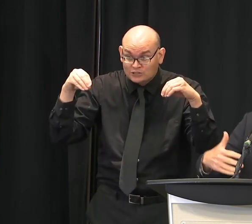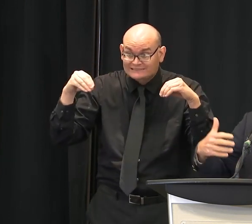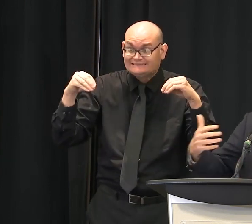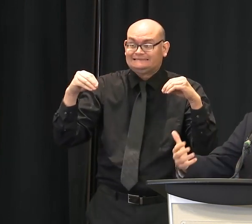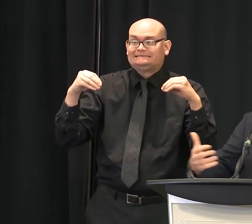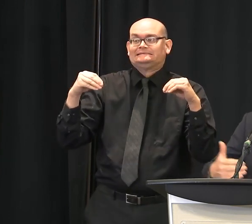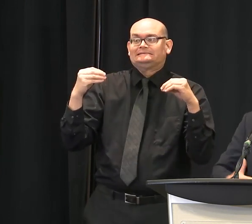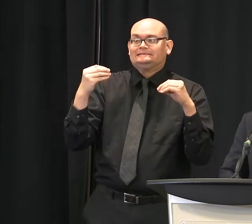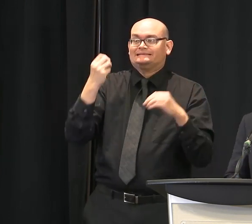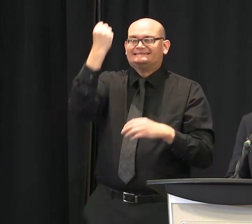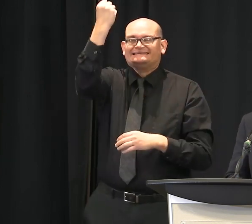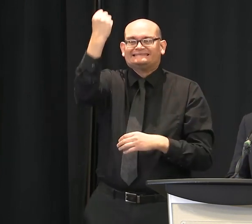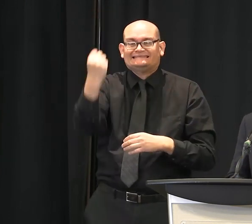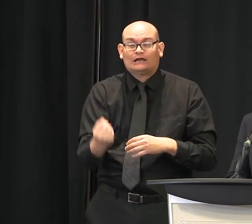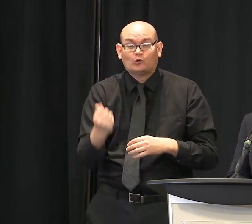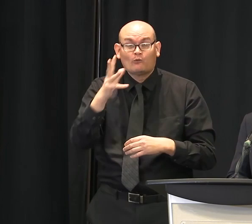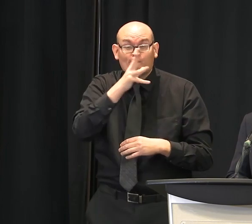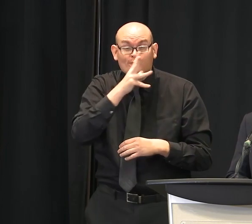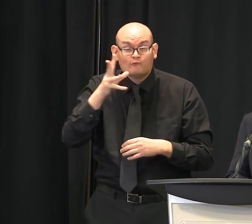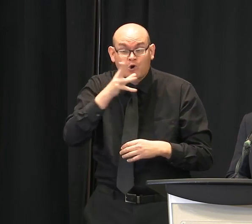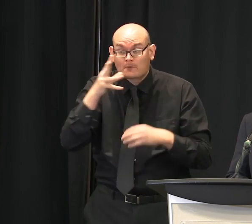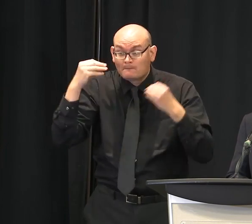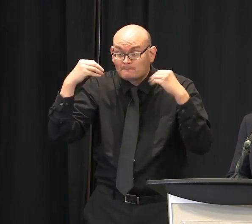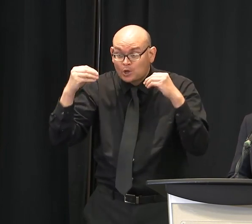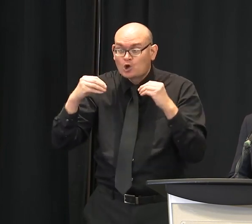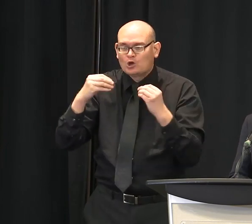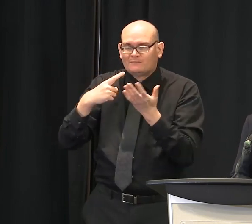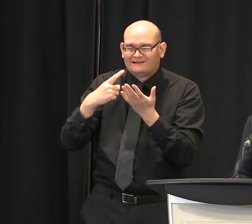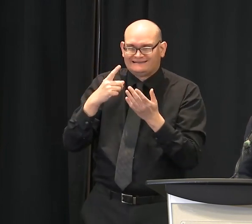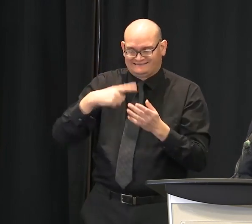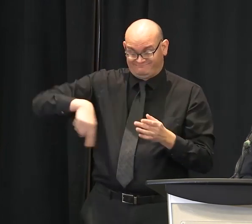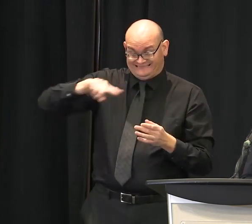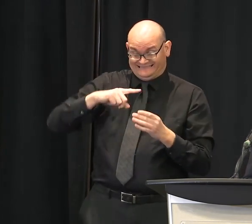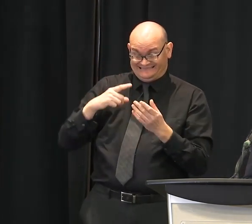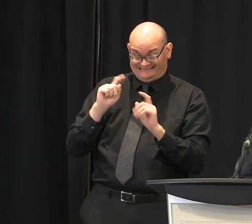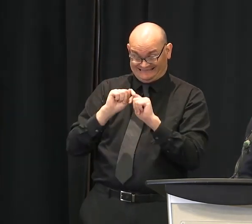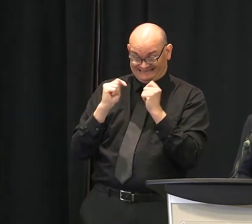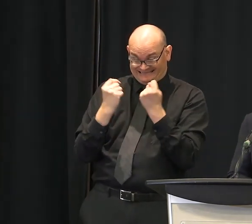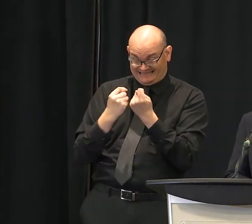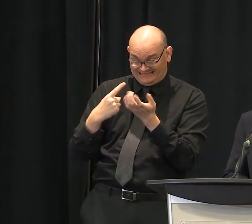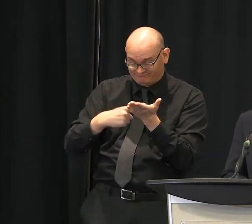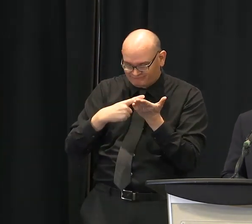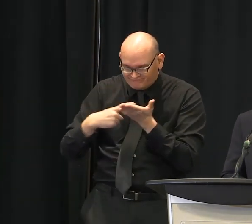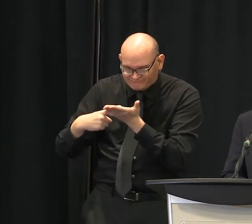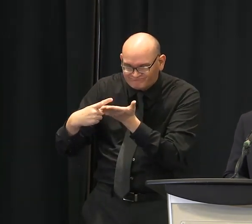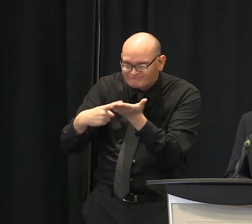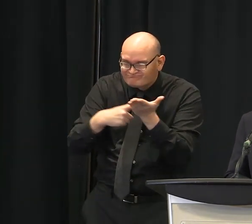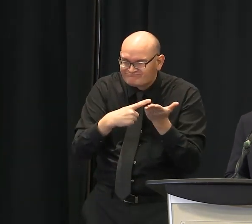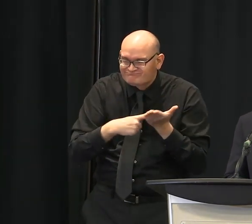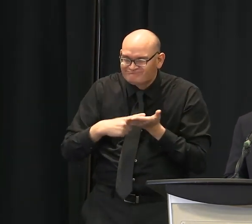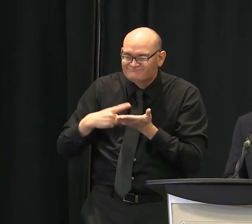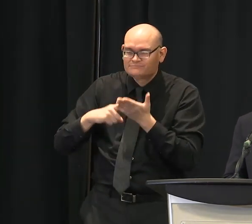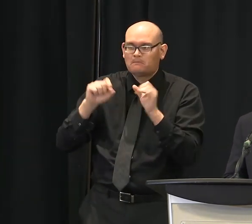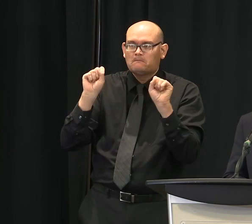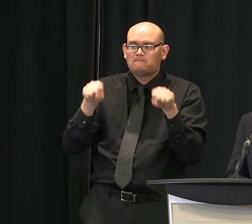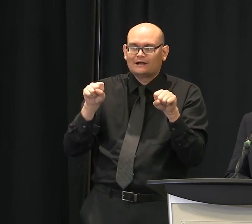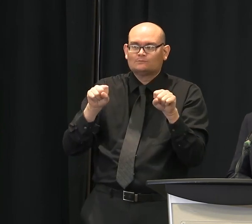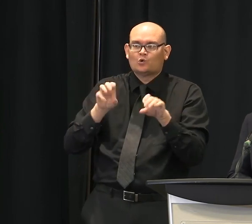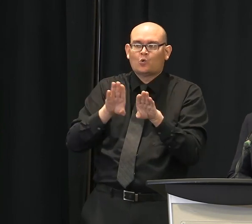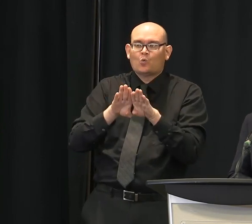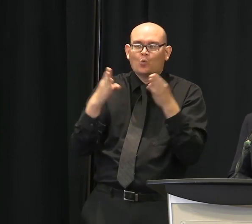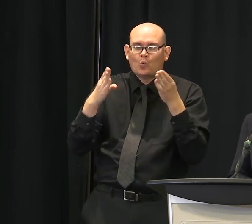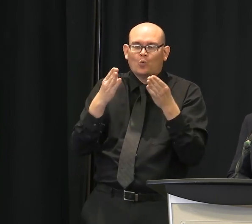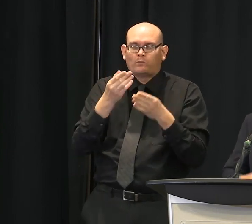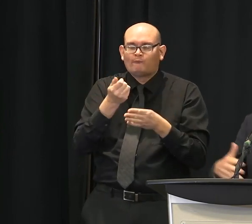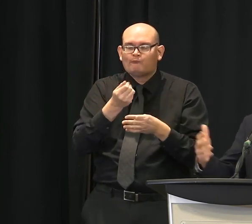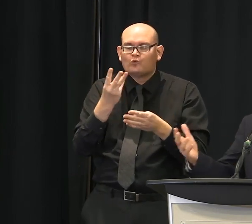reopen the market in a couple of weeks. Great. Within a couple of weeks. So I was thinking about festivals just attract so many people and